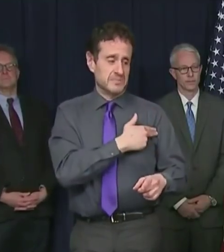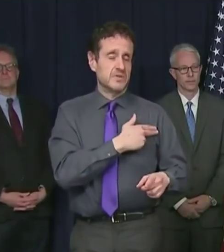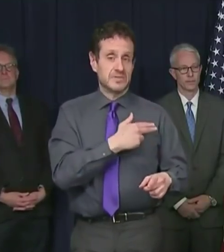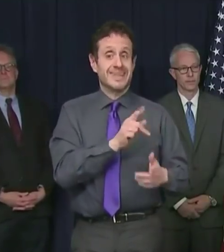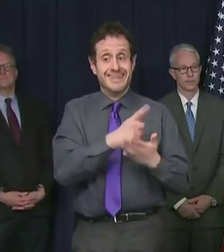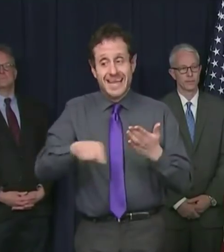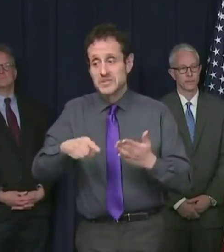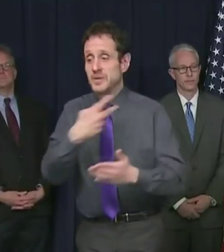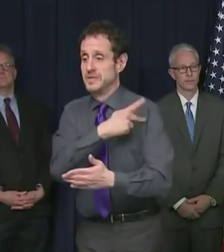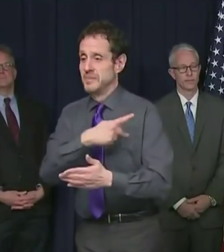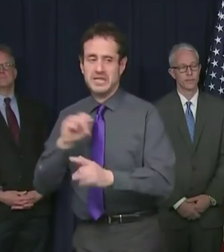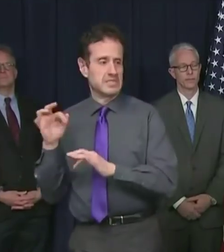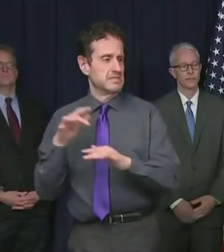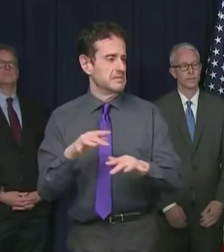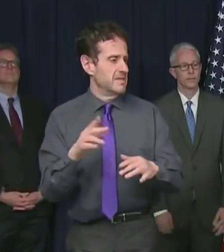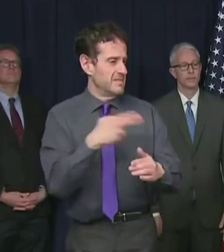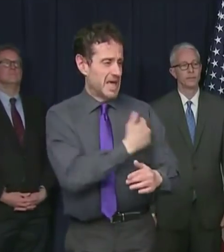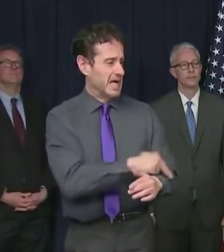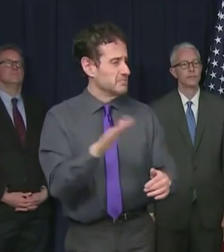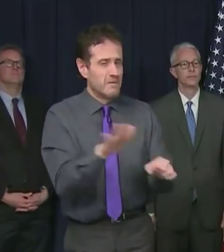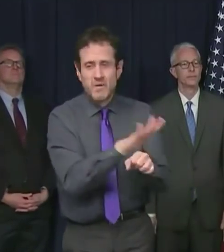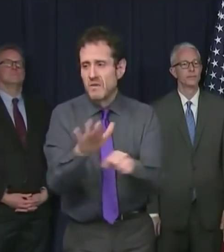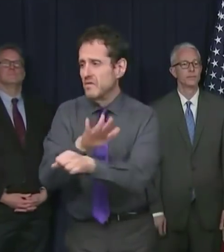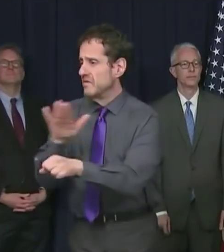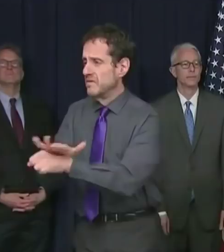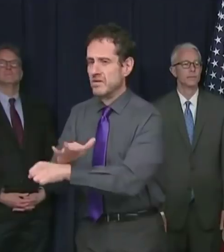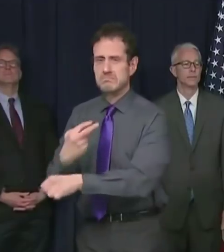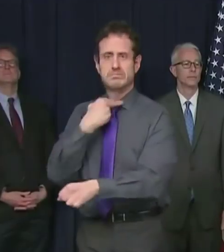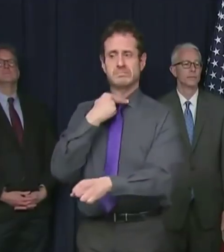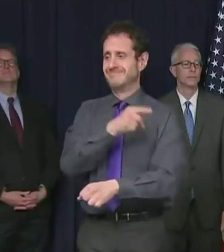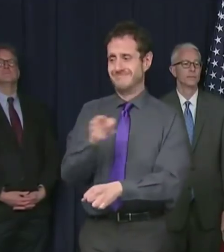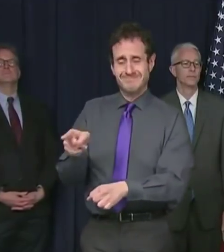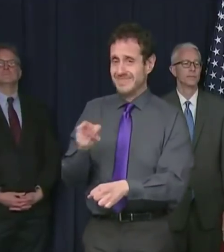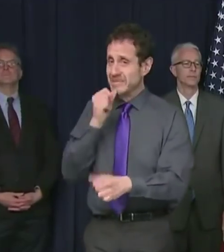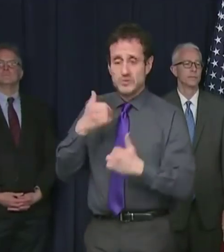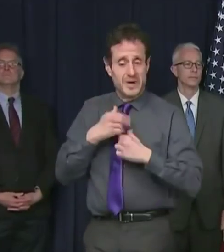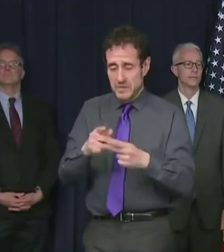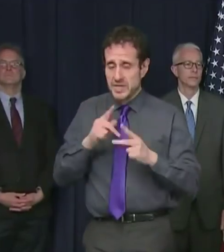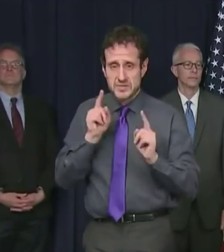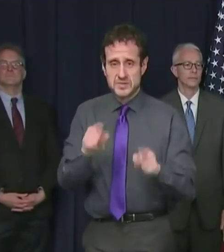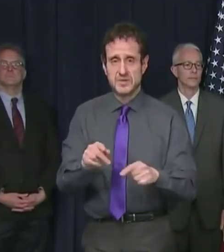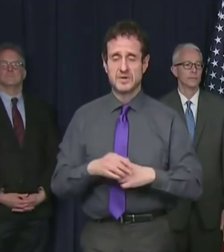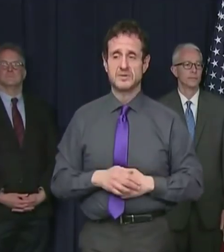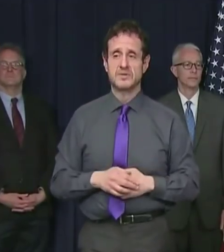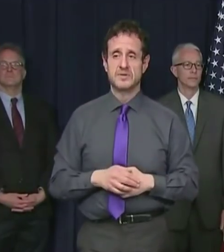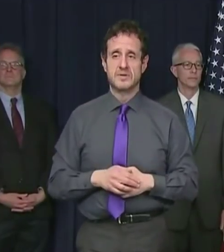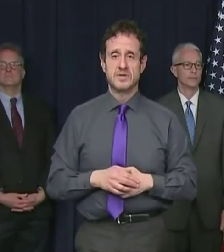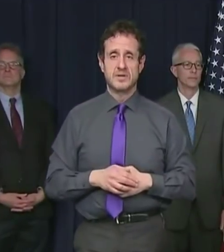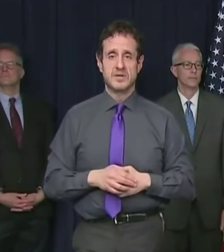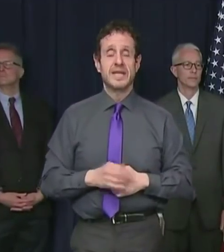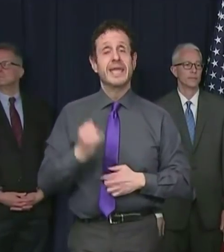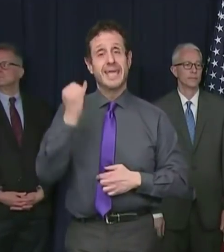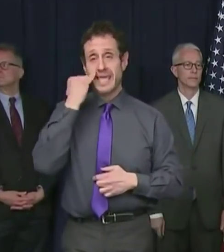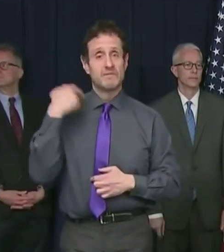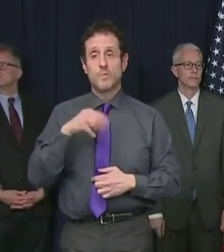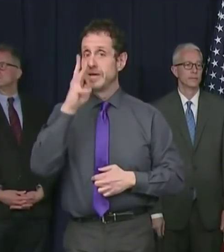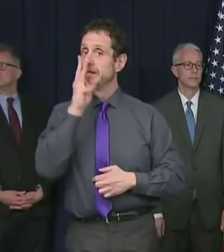without taking drastic measures, the healthy and optimistic among us will doom the vulnerable.